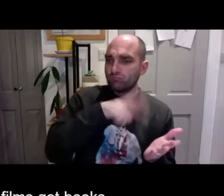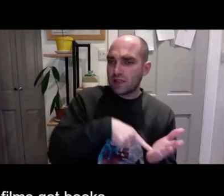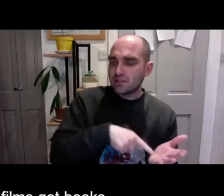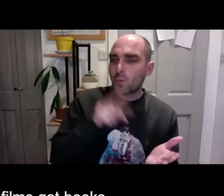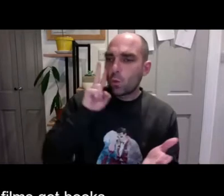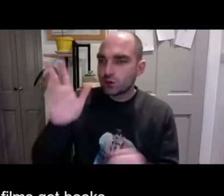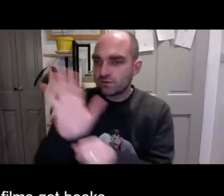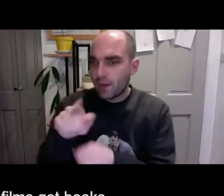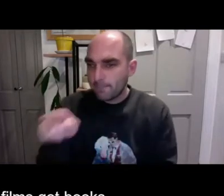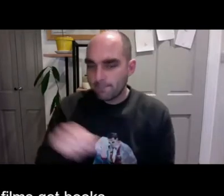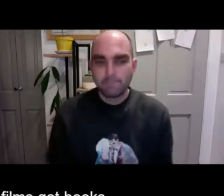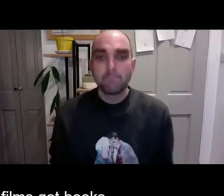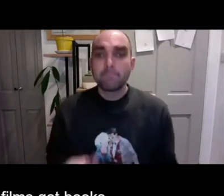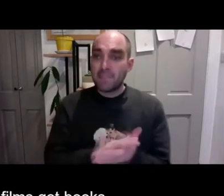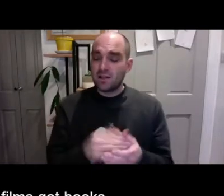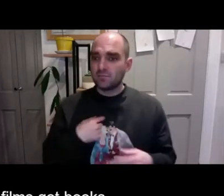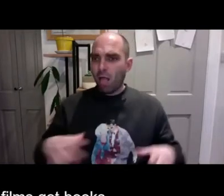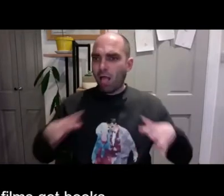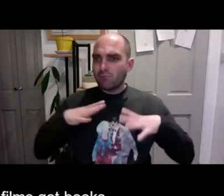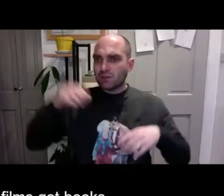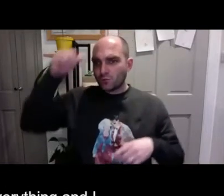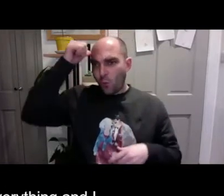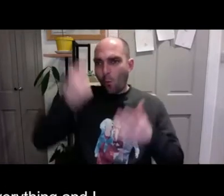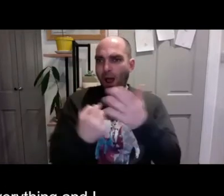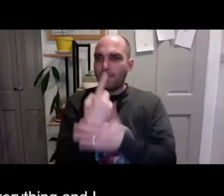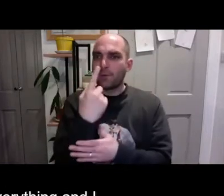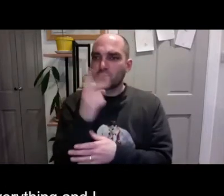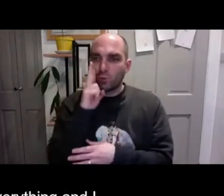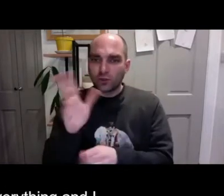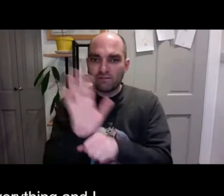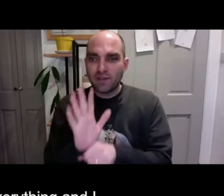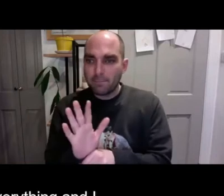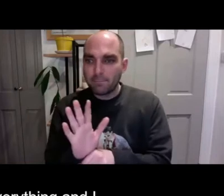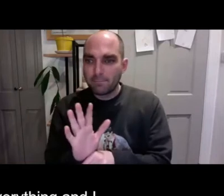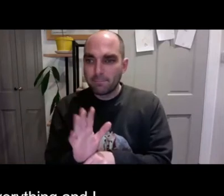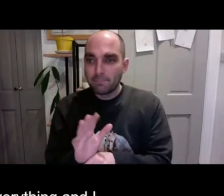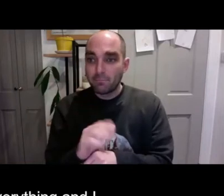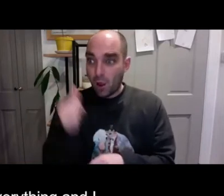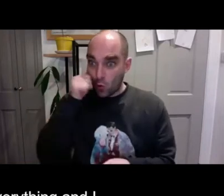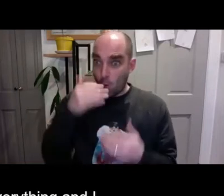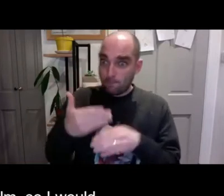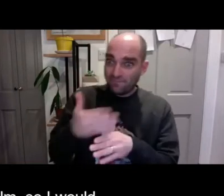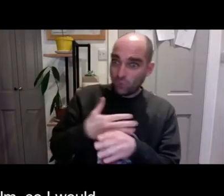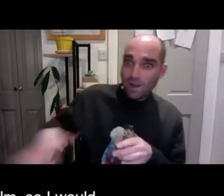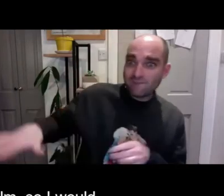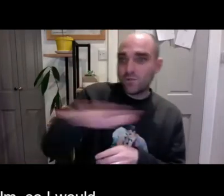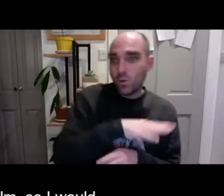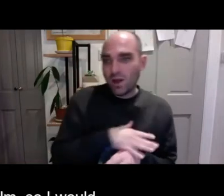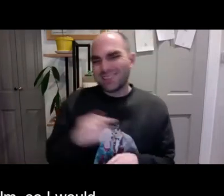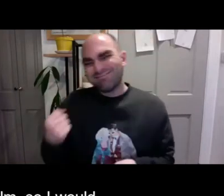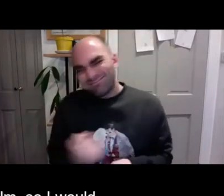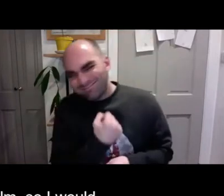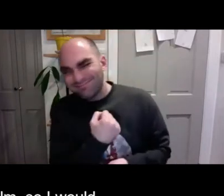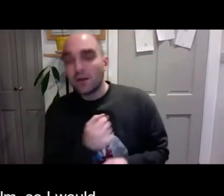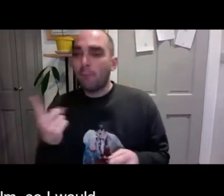And then when the films got books that were attached to them, I'd also buy them so I could learn everything. And I would just know exactly what was going to happen before I even saw the film.